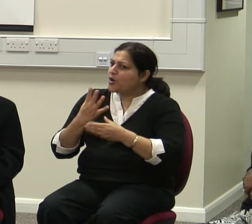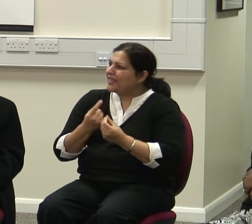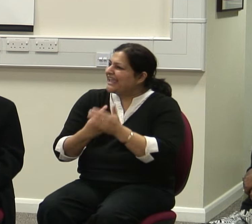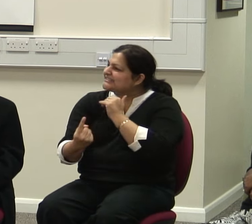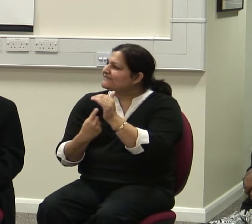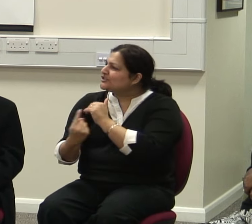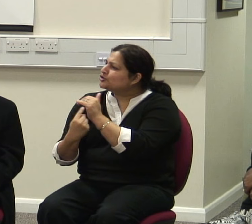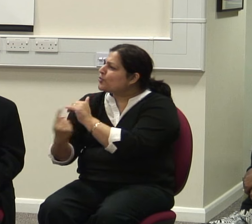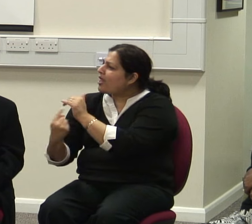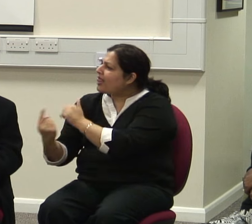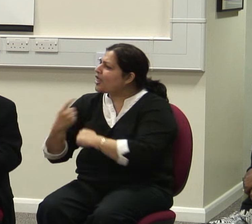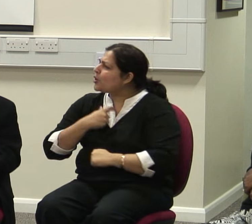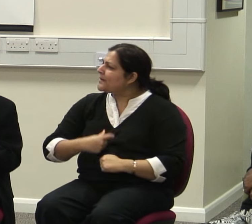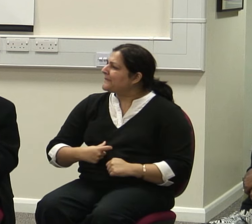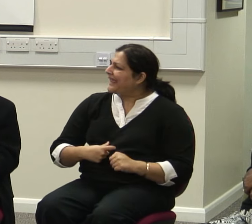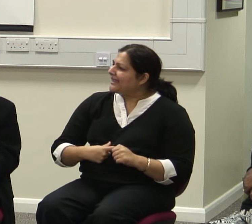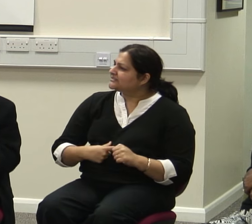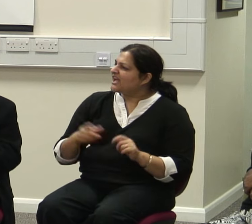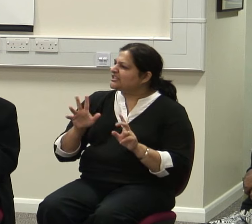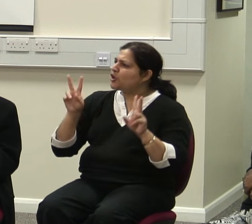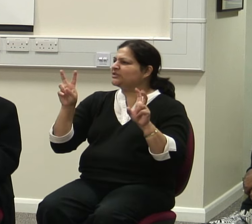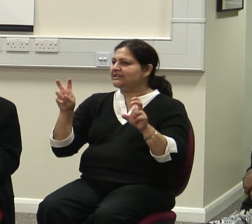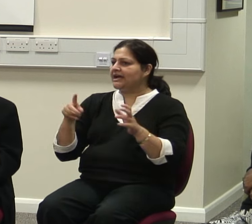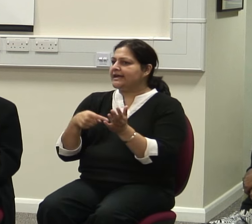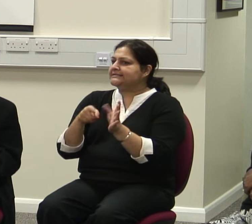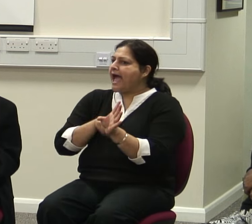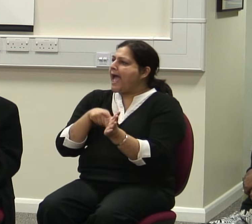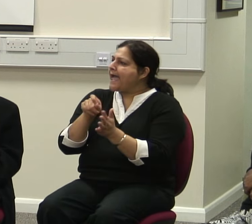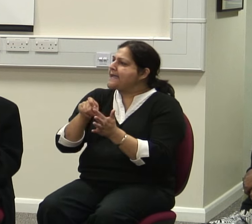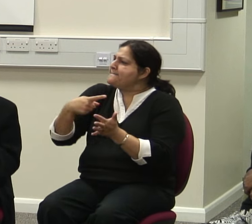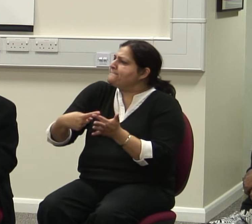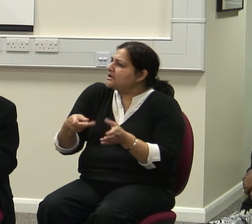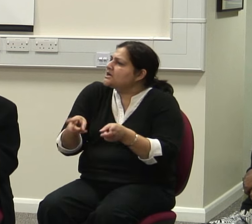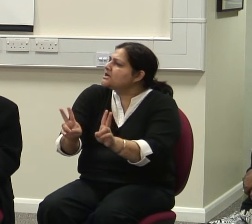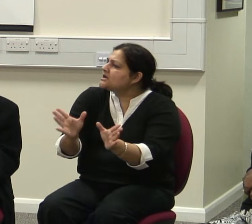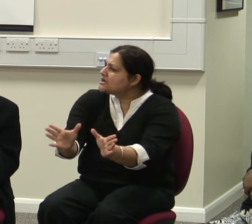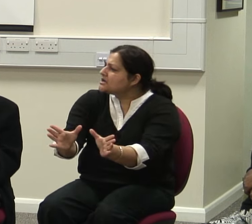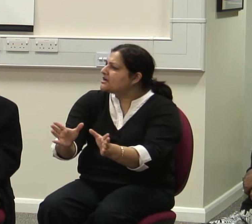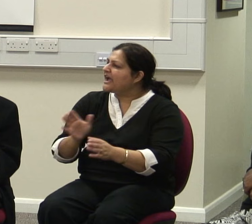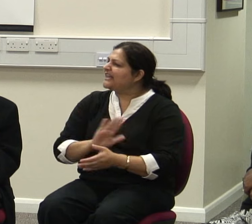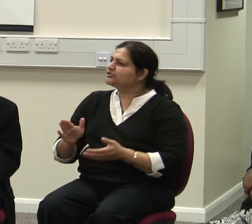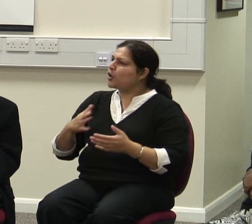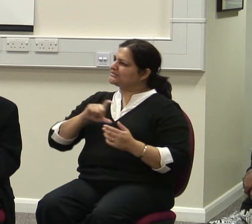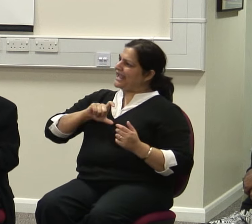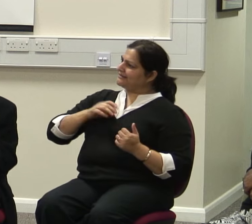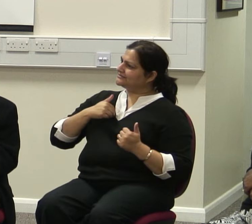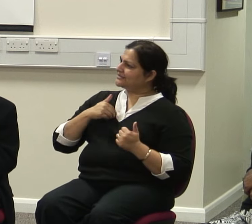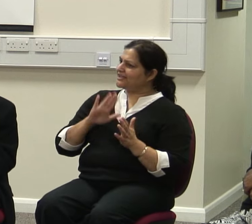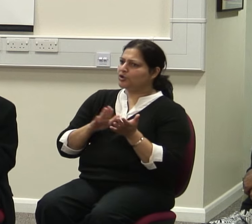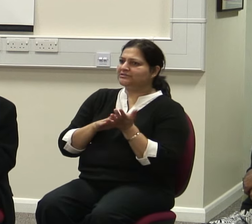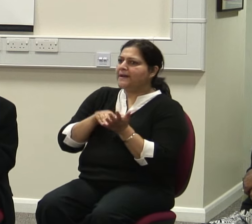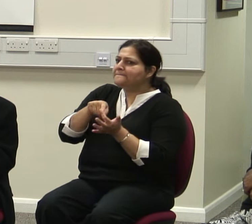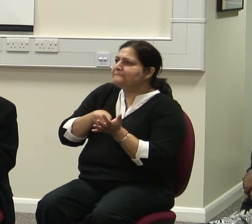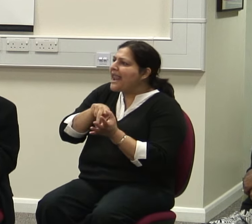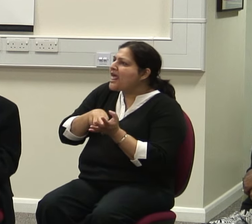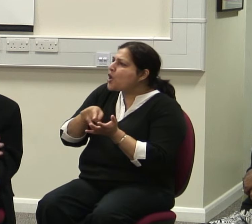We are not dealing with types. We are not dealing with what to do if you have a melanoma or if you have malaria. Well we know. There are a certain number of